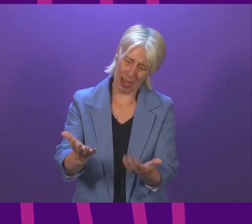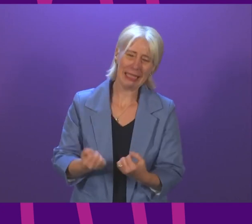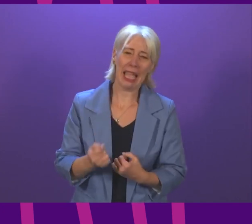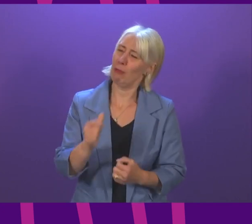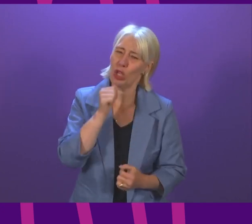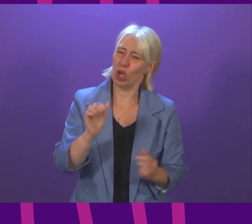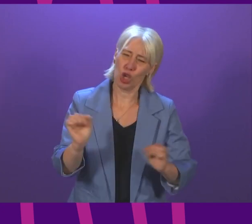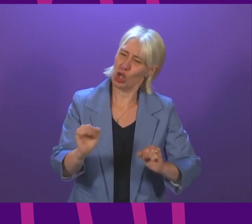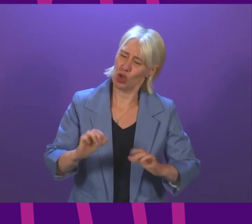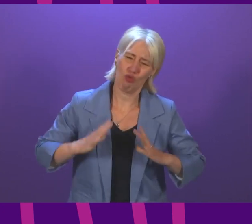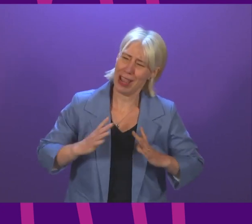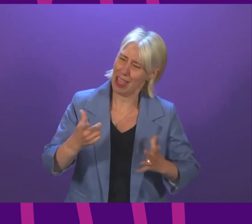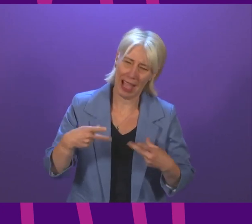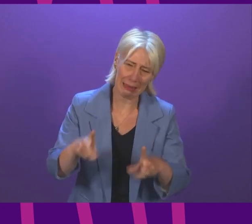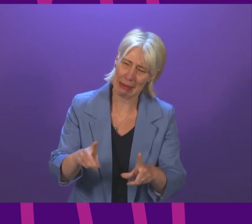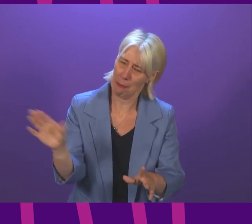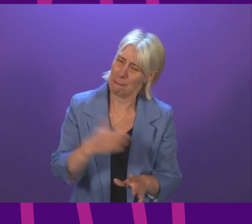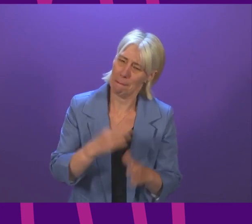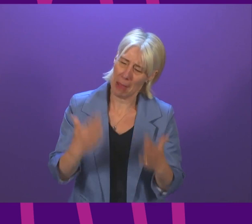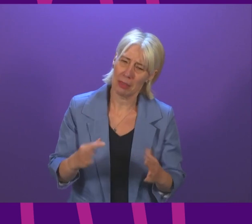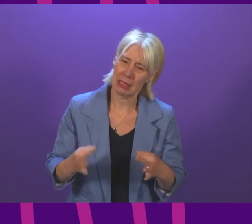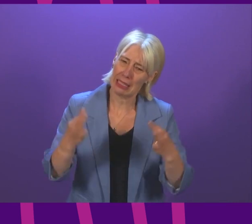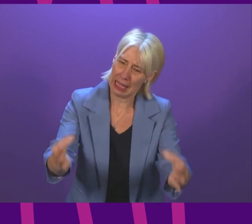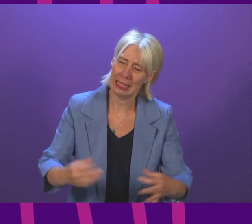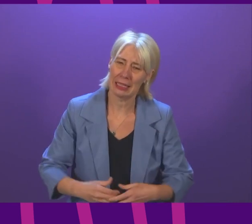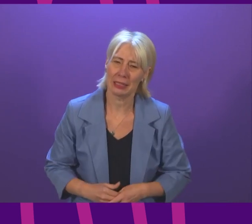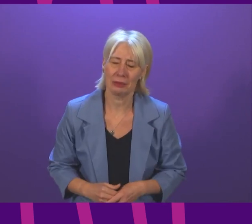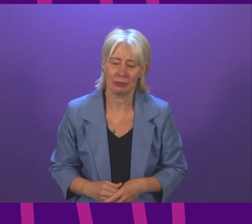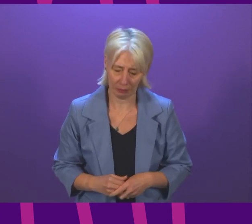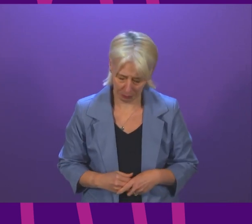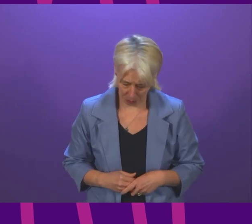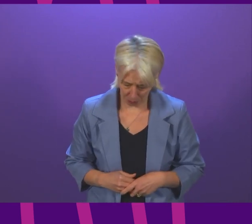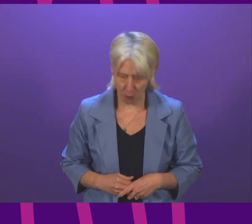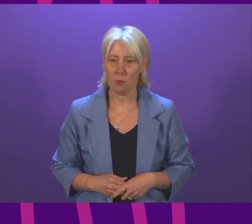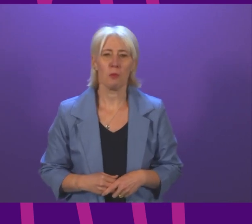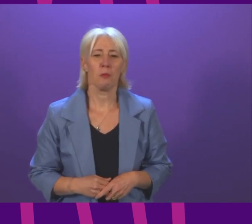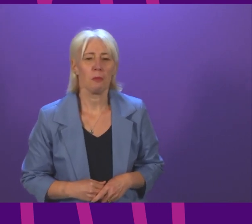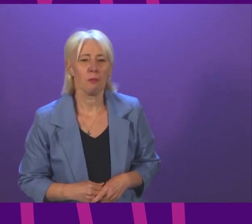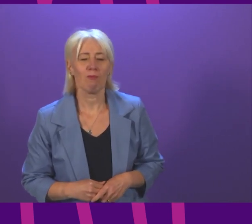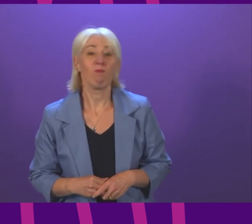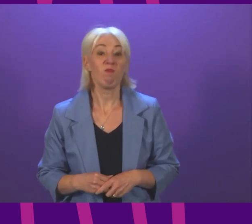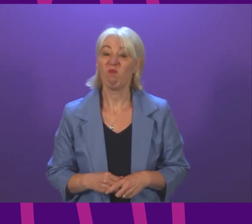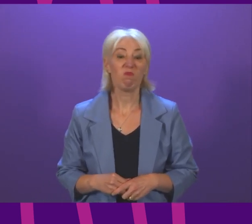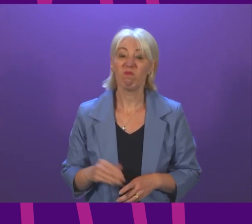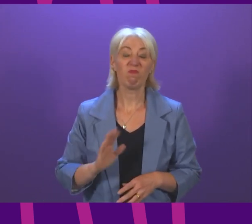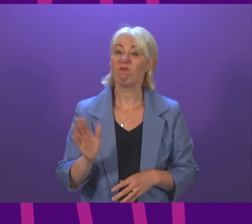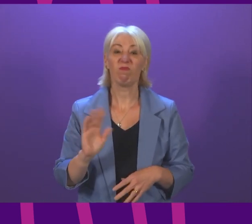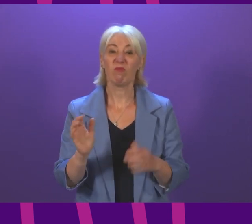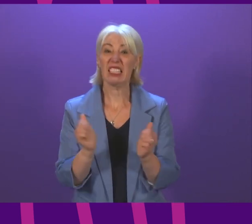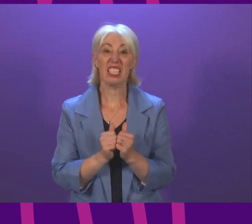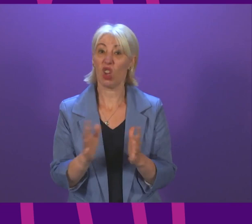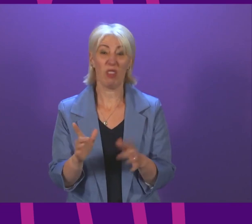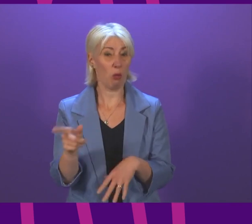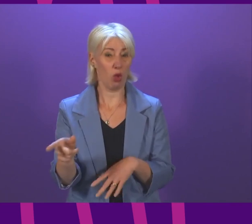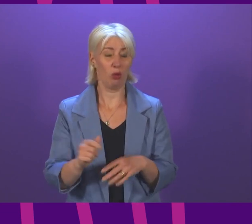and needs to be delayed. The First Minister. No, I don't agree with that.